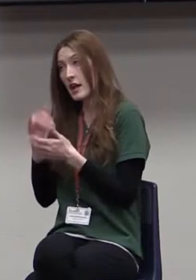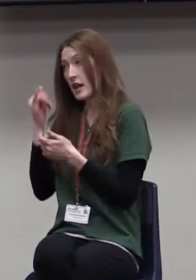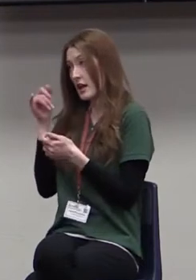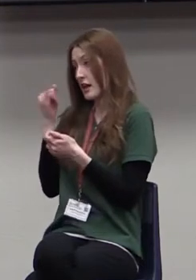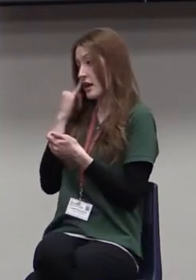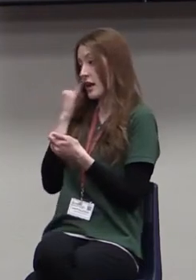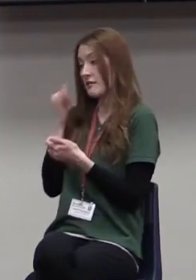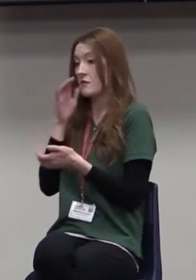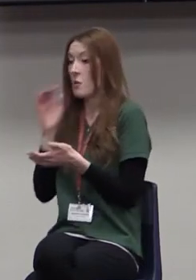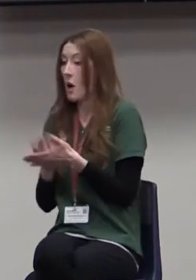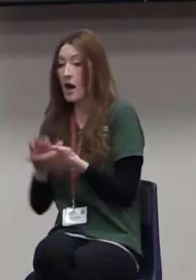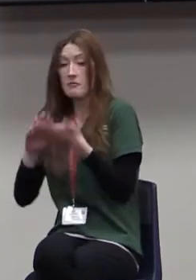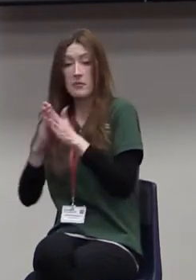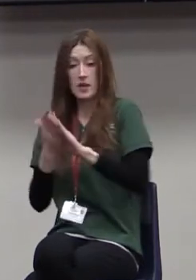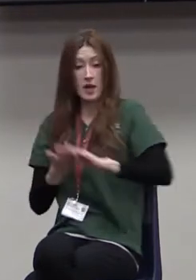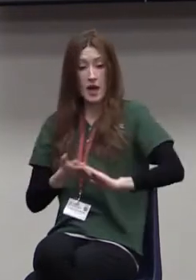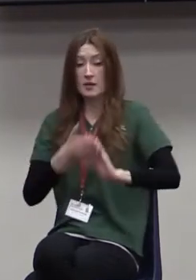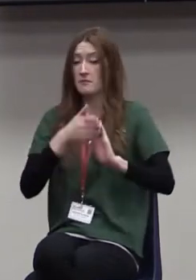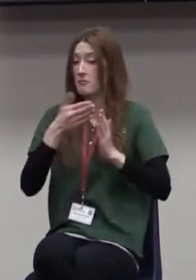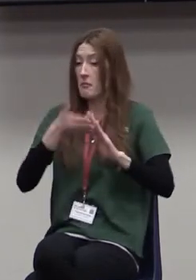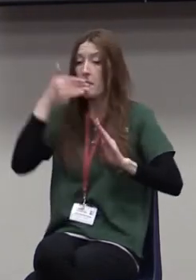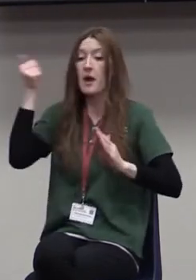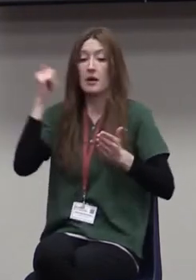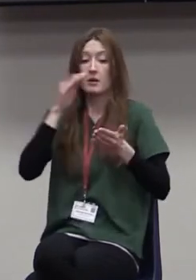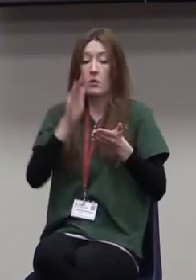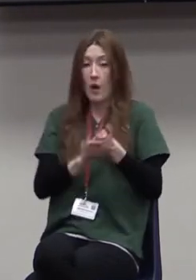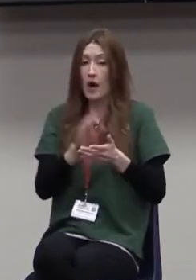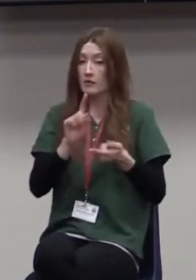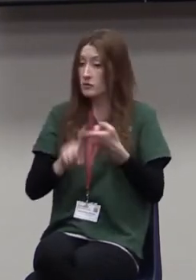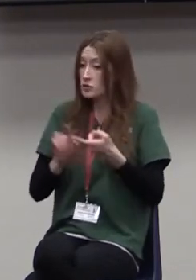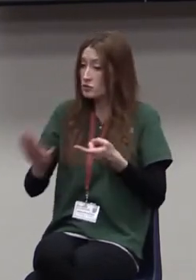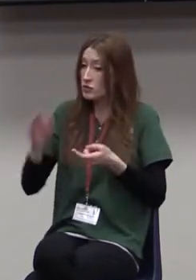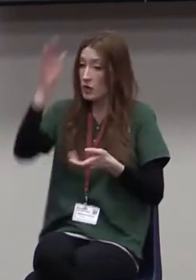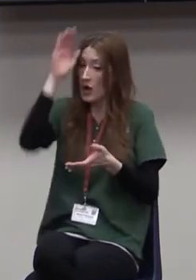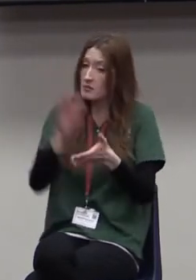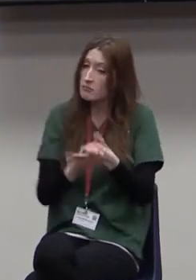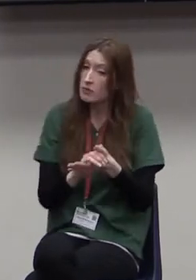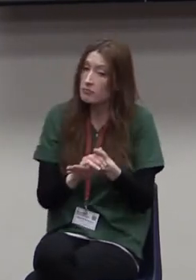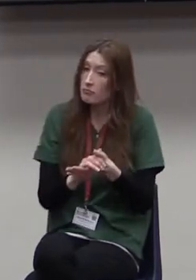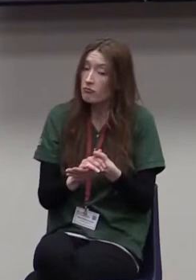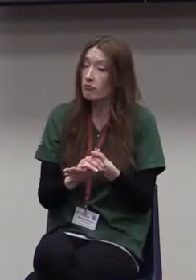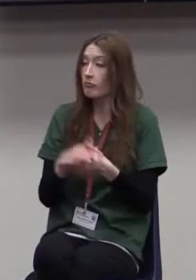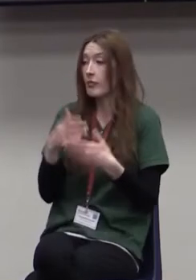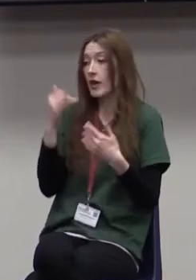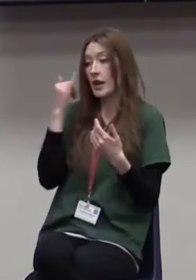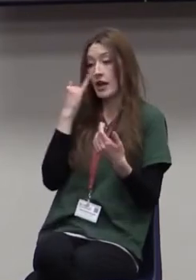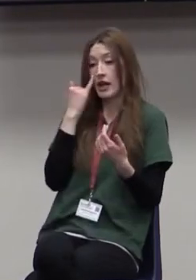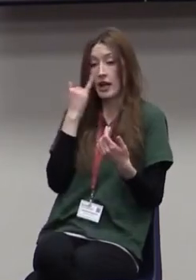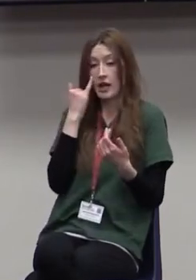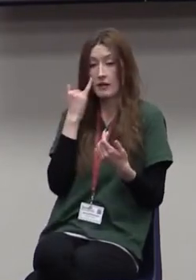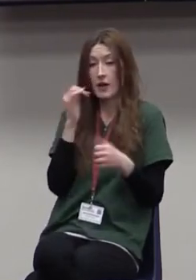parents, if they become better employees on their job, is that success?